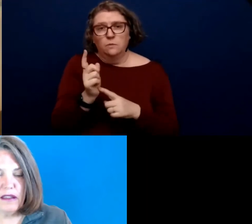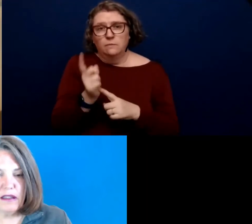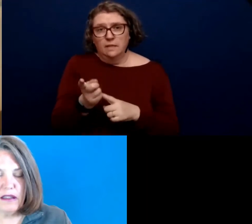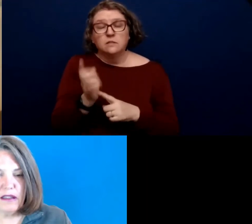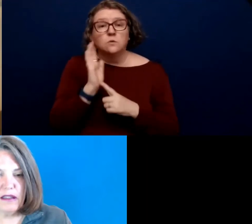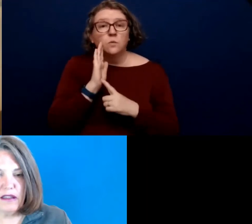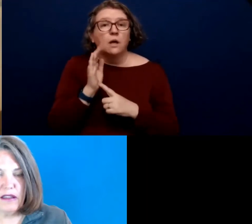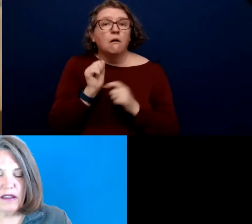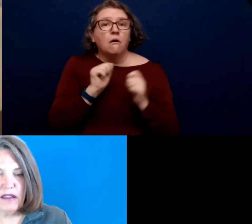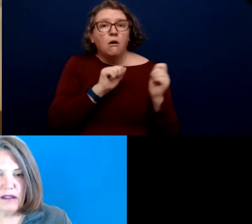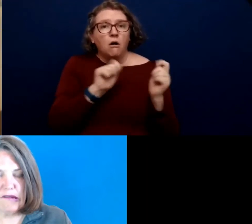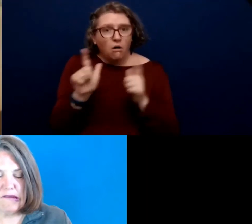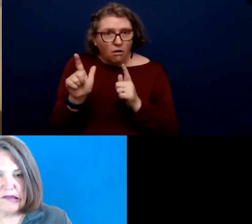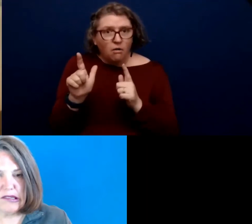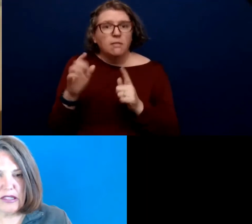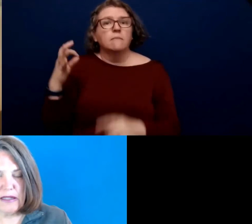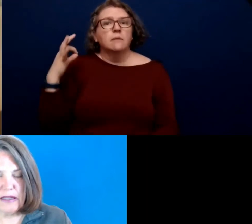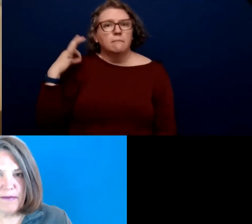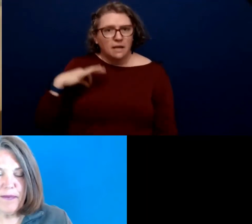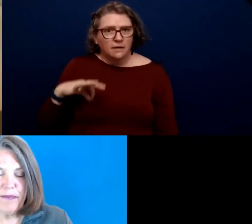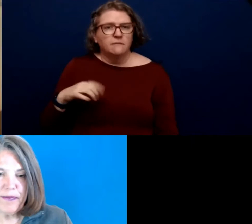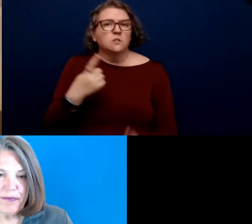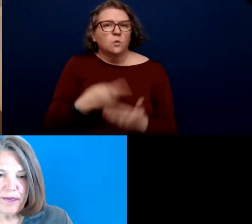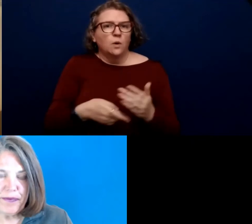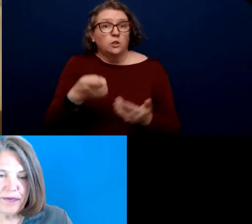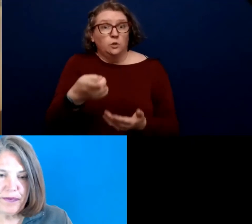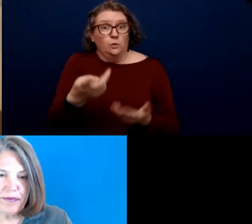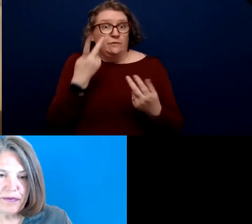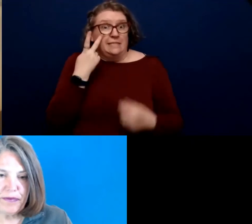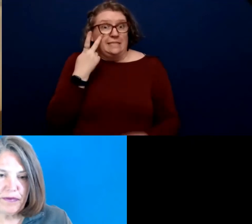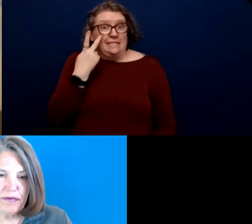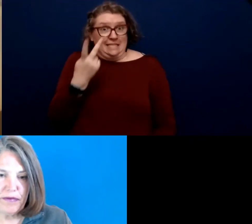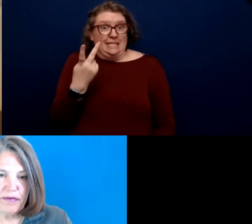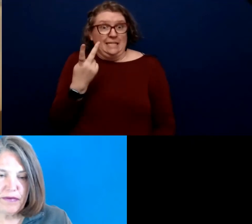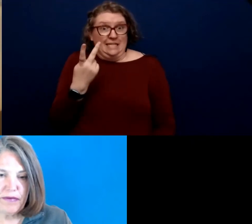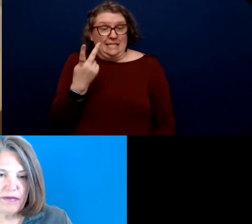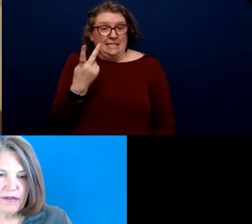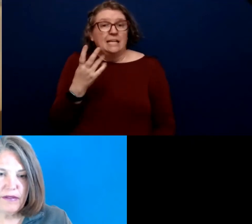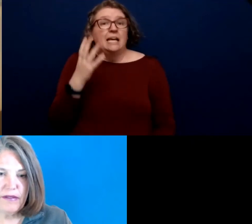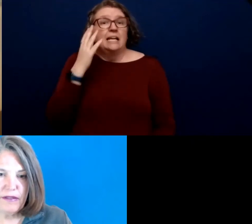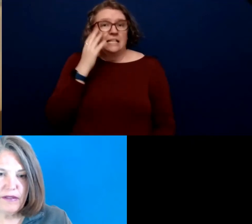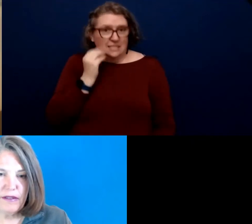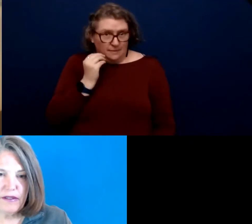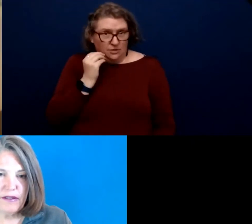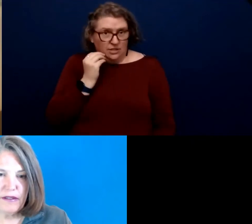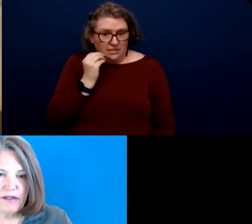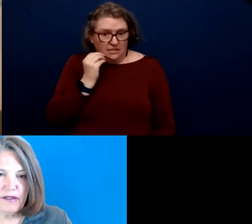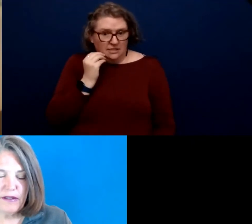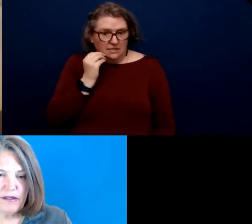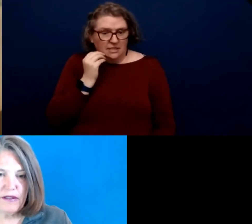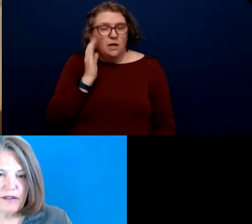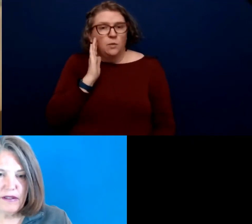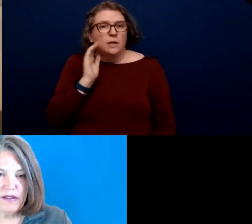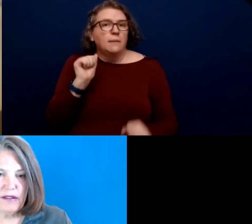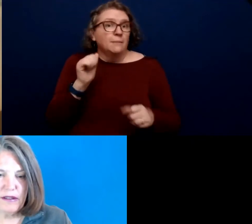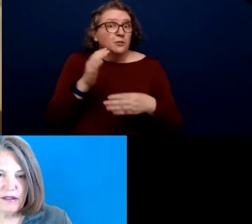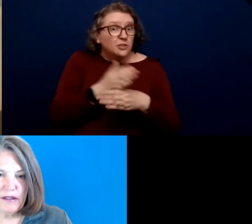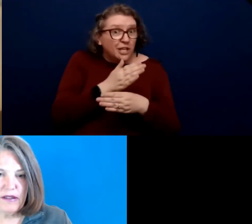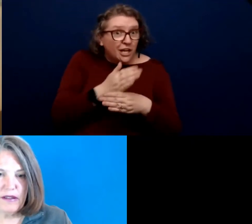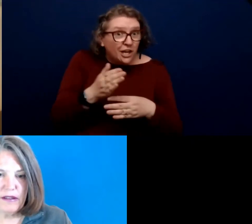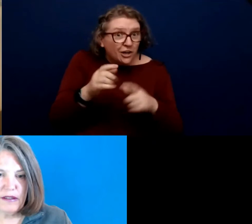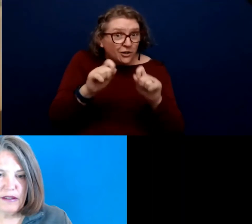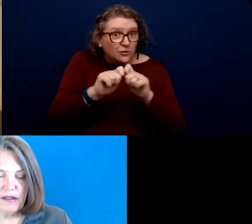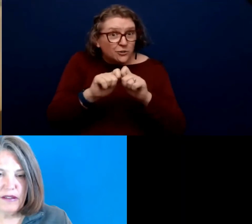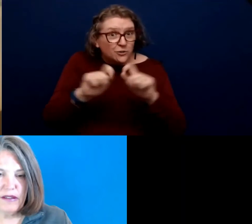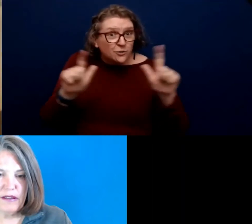have all of the benefits of what you have seen and experienced. You will be able to share screen if you are presenting